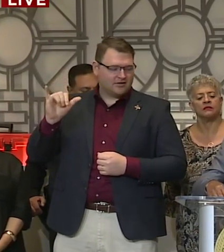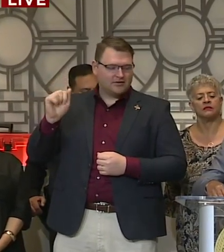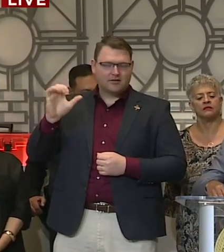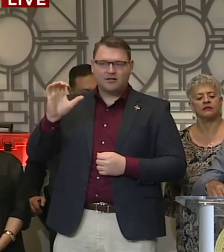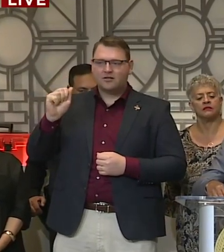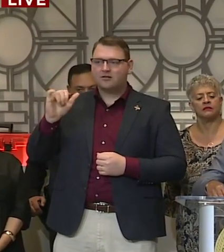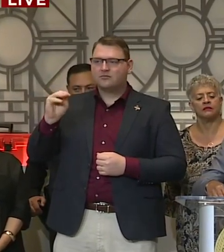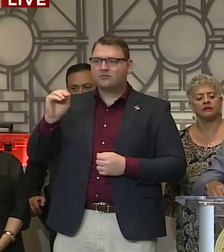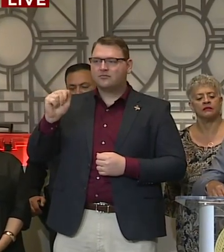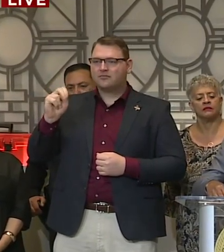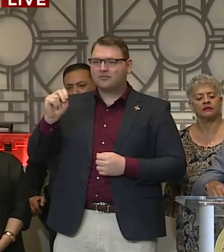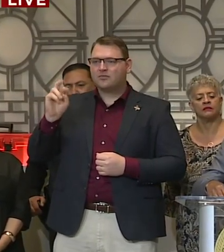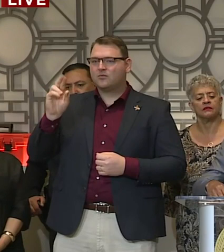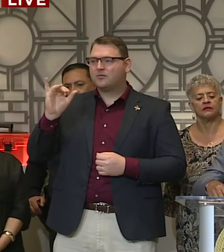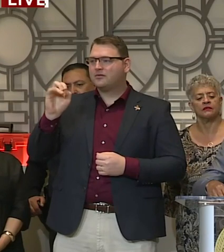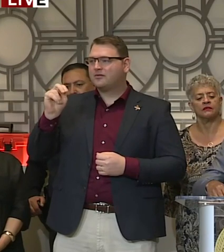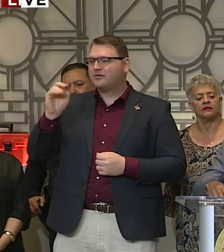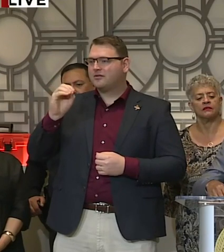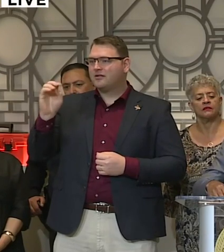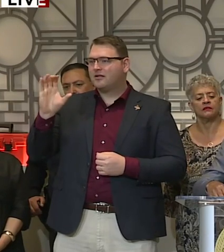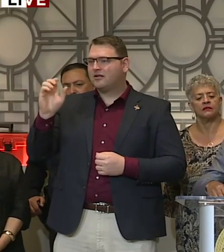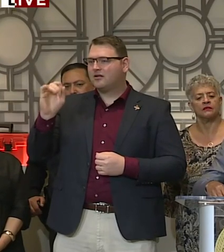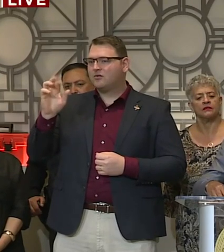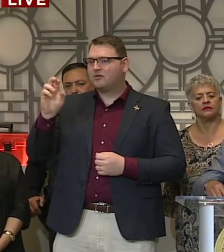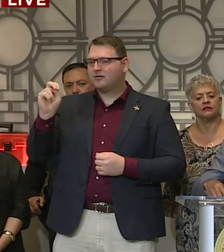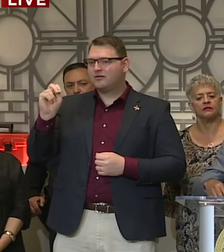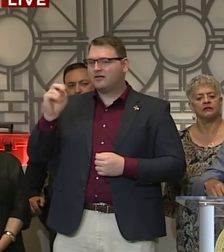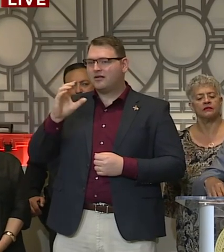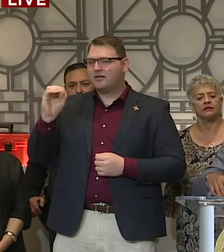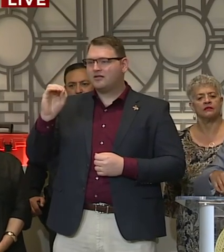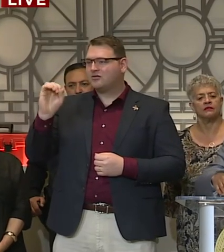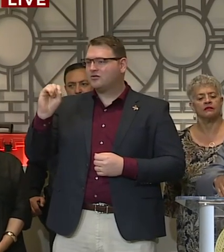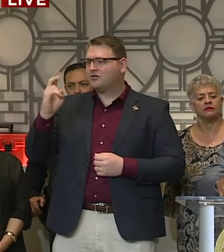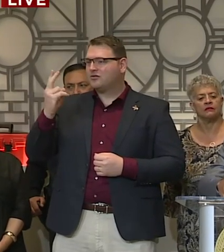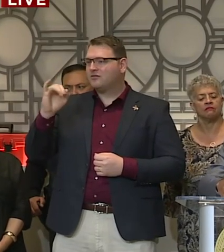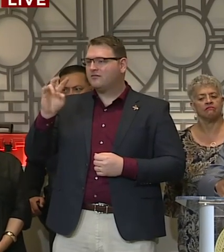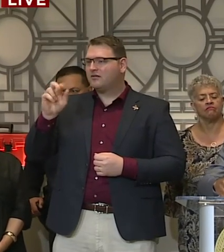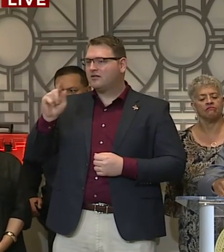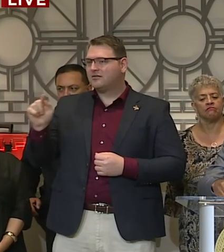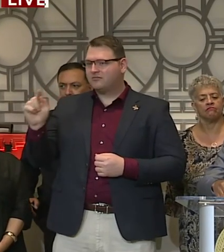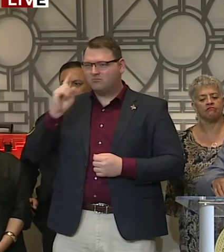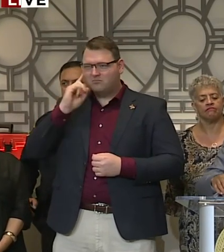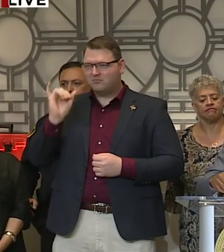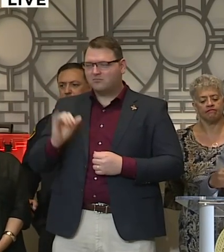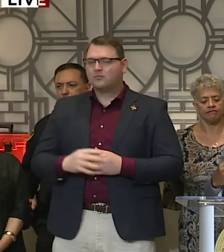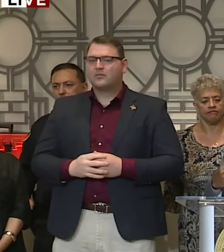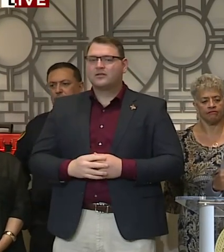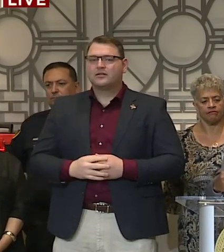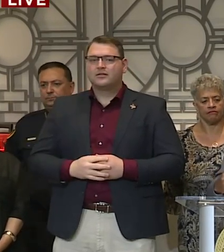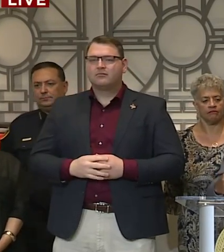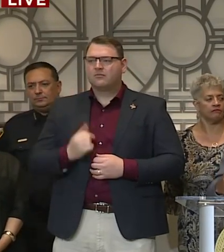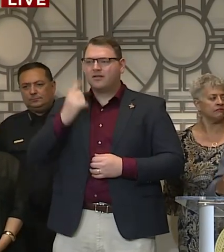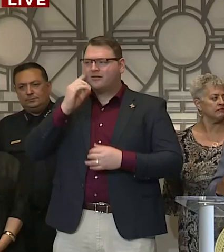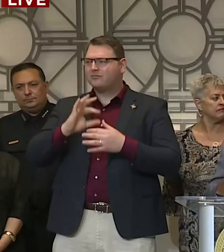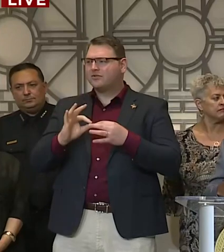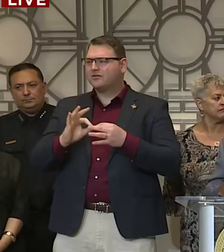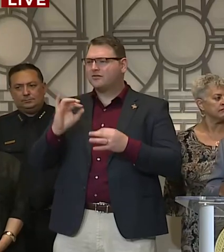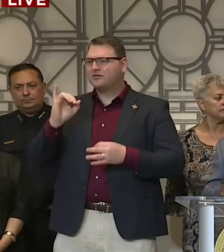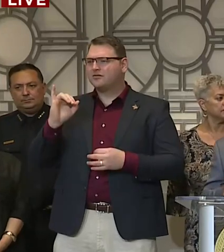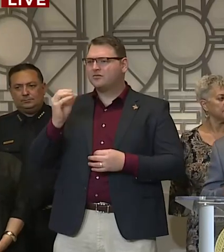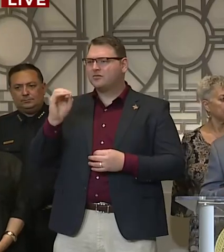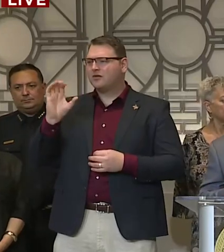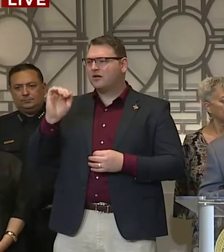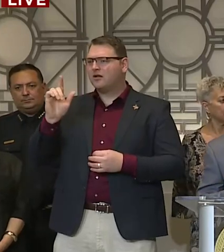Council Member David Robinson, and Council Member Carolyn Evans-Shabazz. And then I think I mentioned Joel Colley